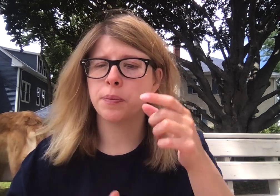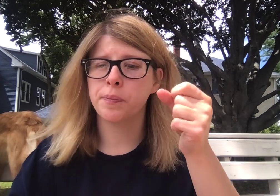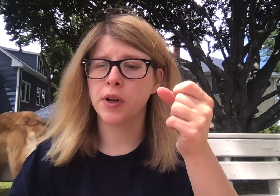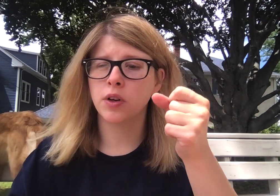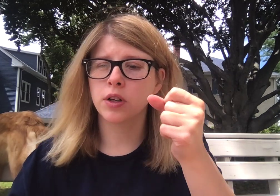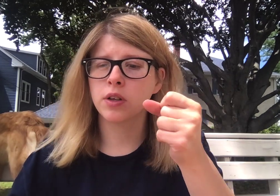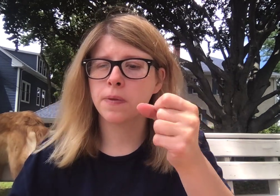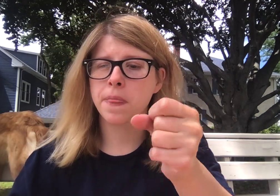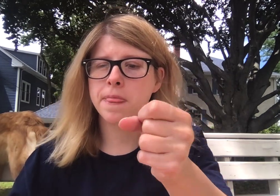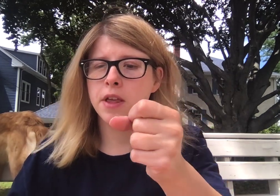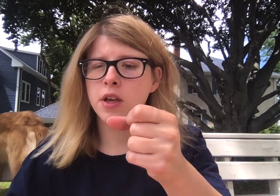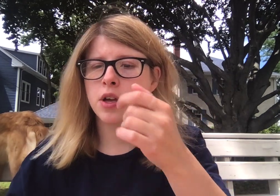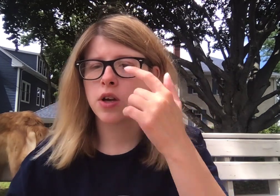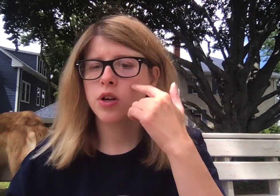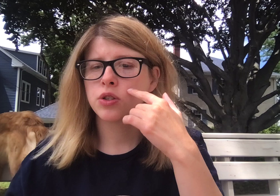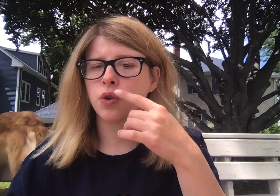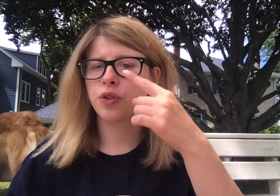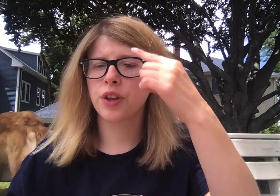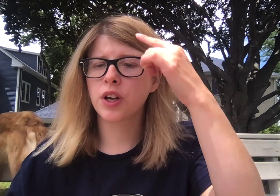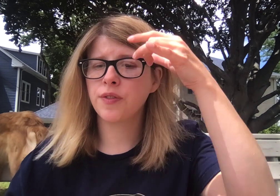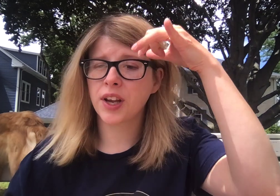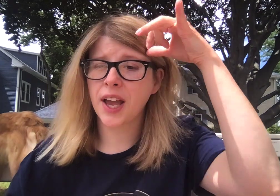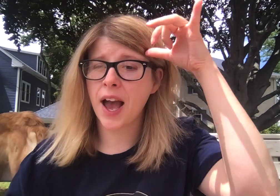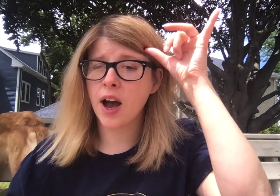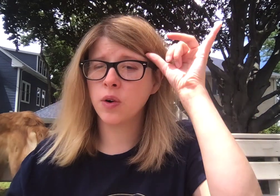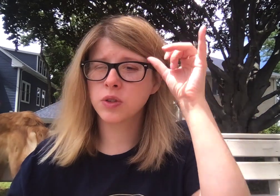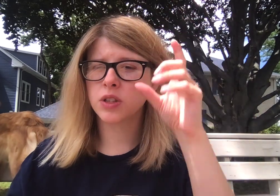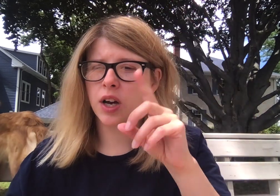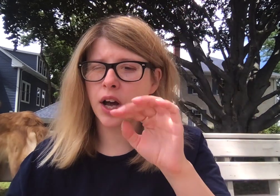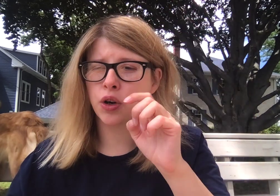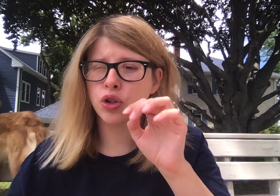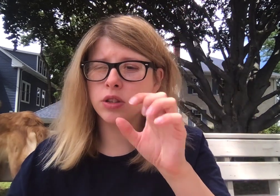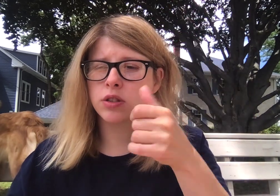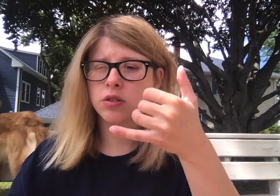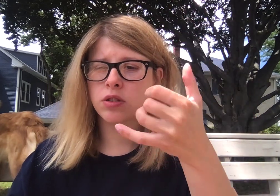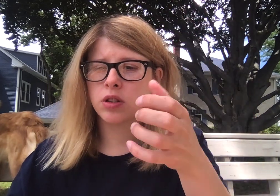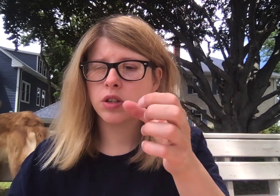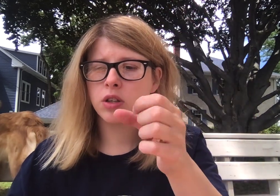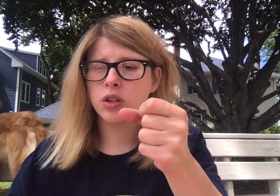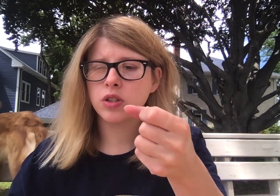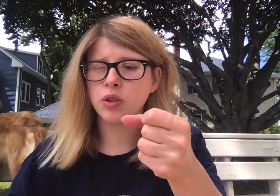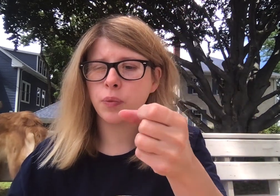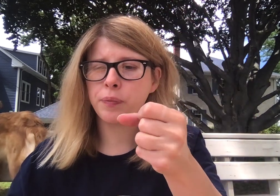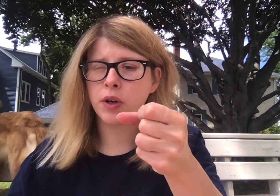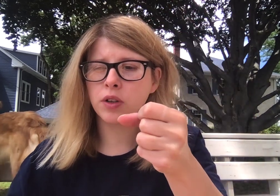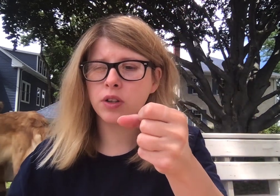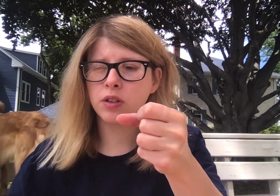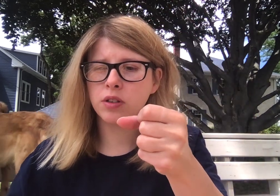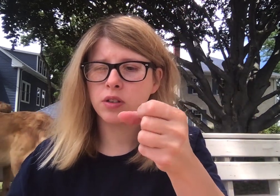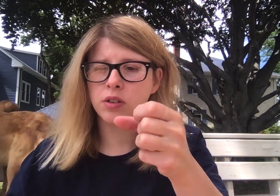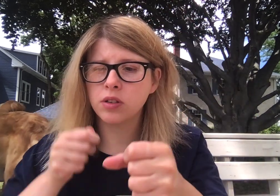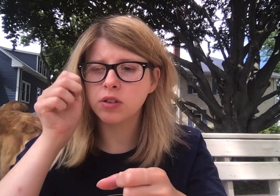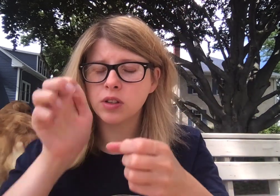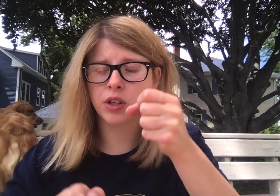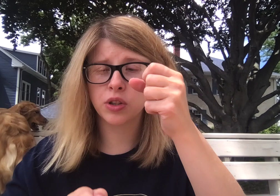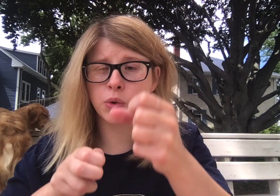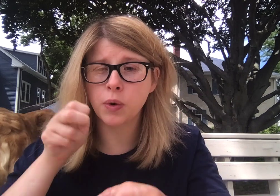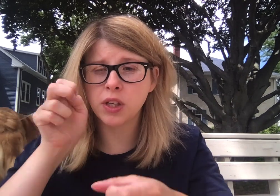milk. So think of a cow's udders. So milk, like you're squeezing